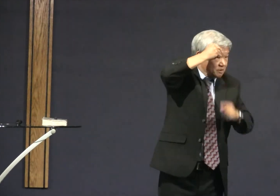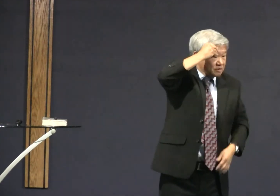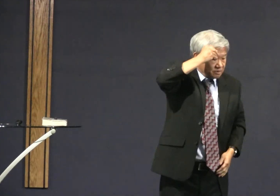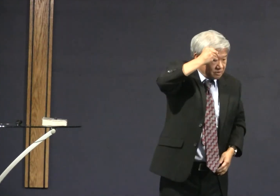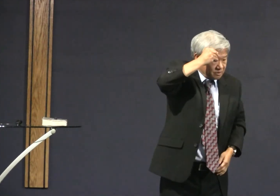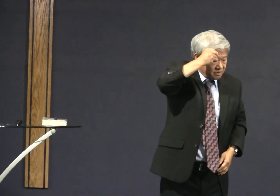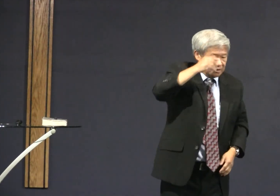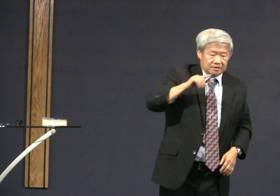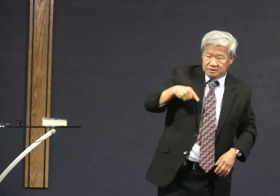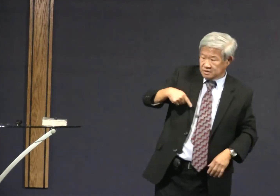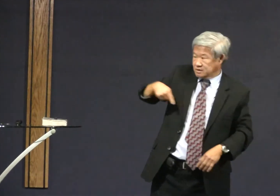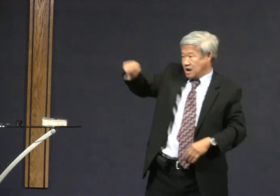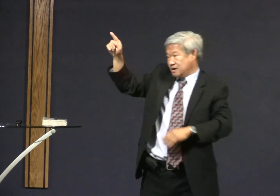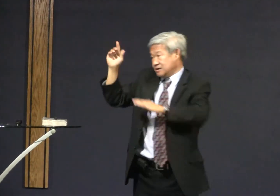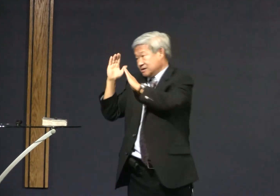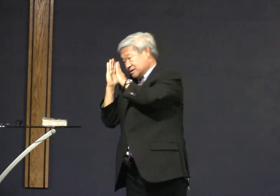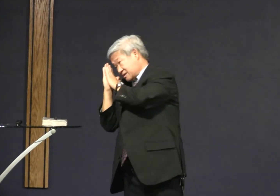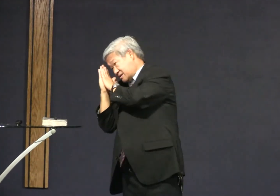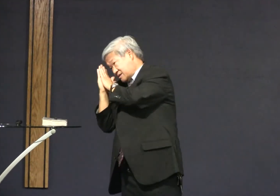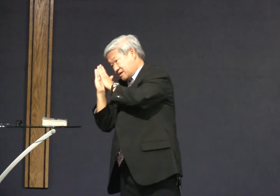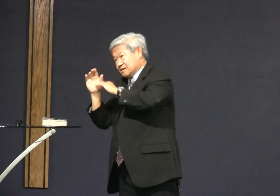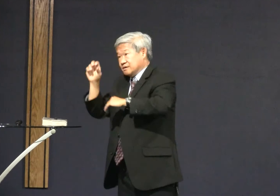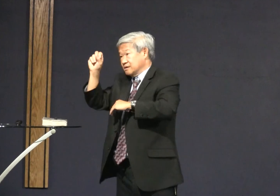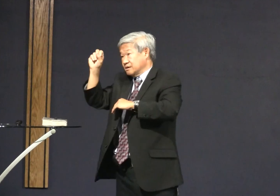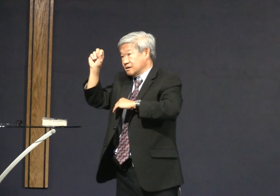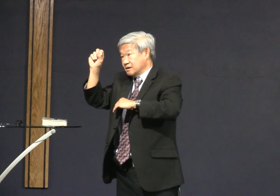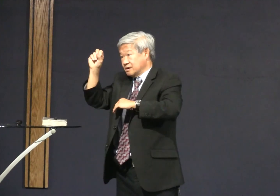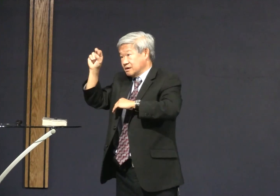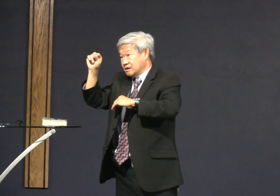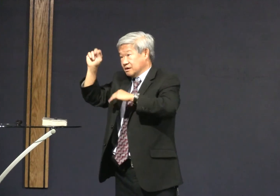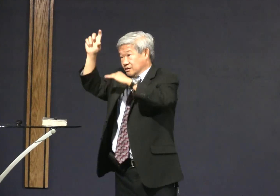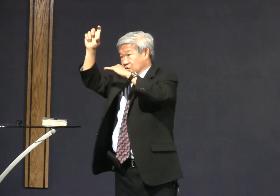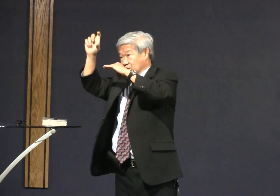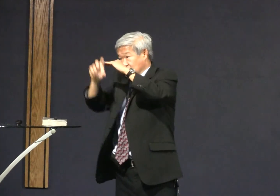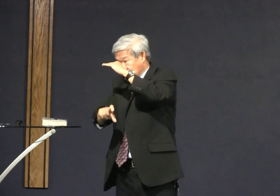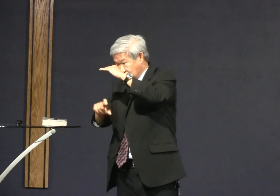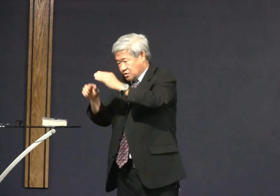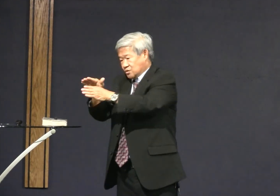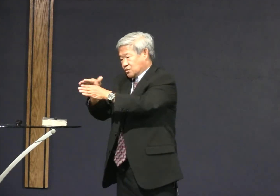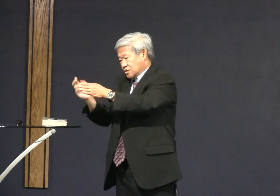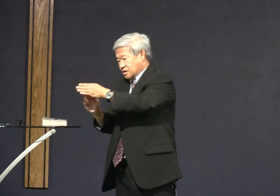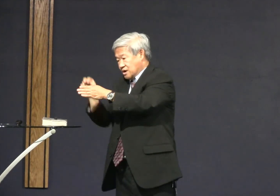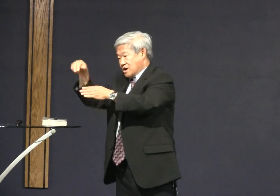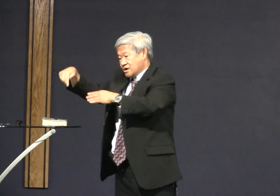and once it gets planted in your mind and the sun goes down